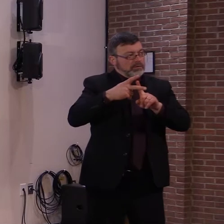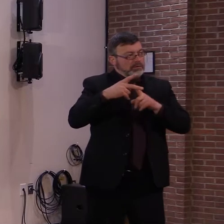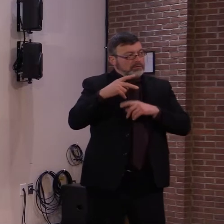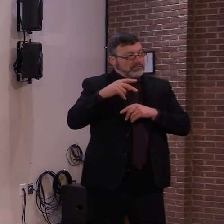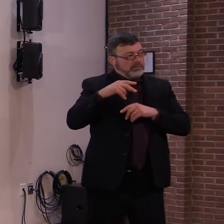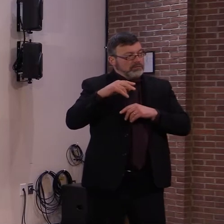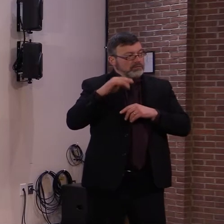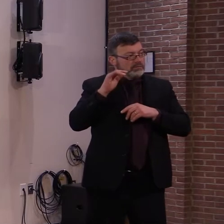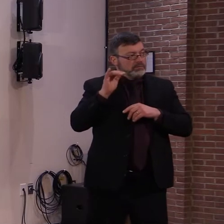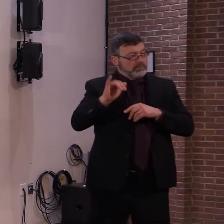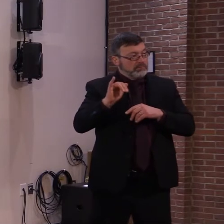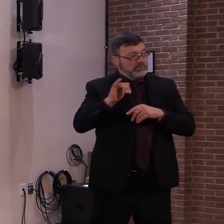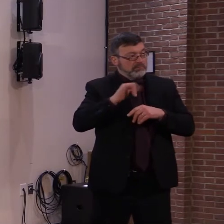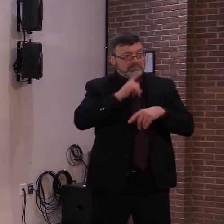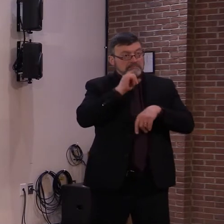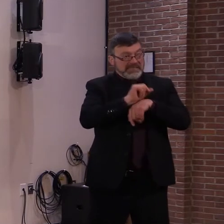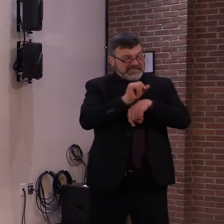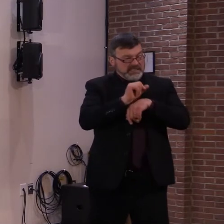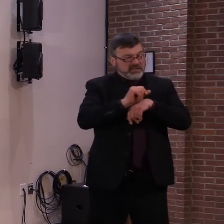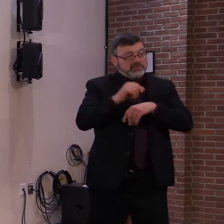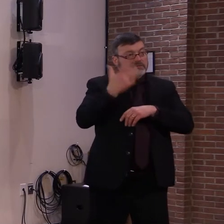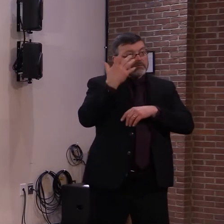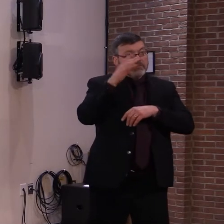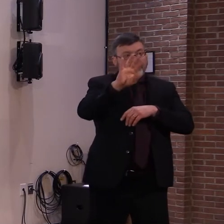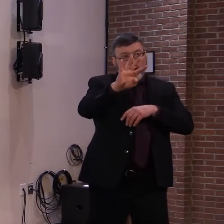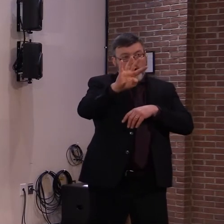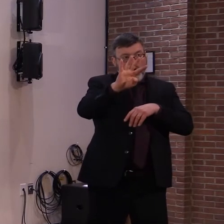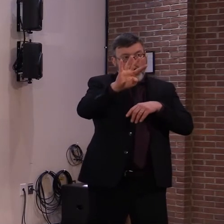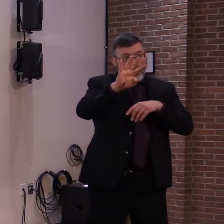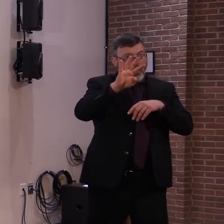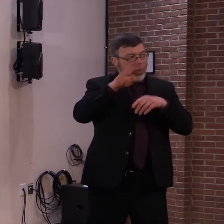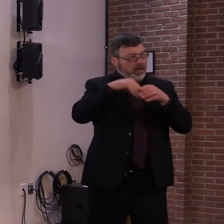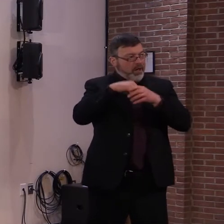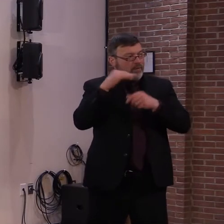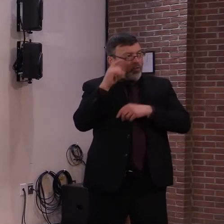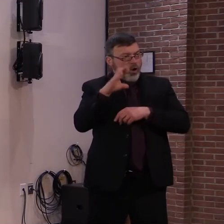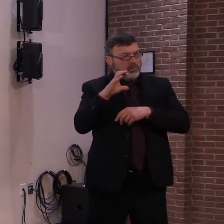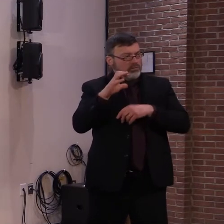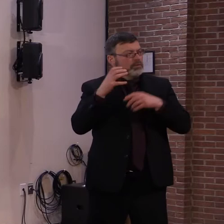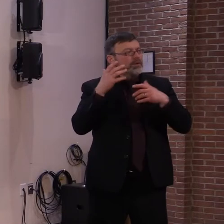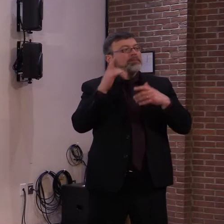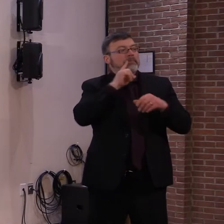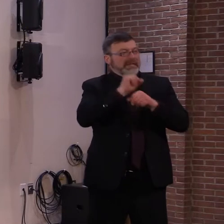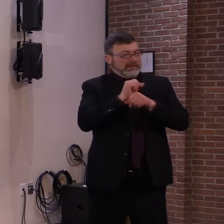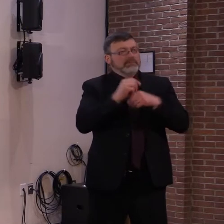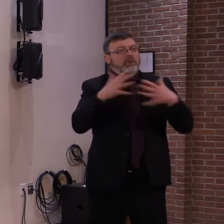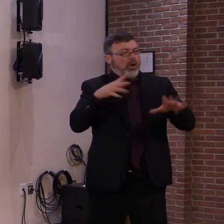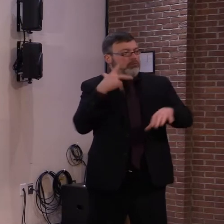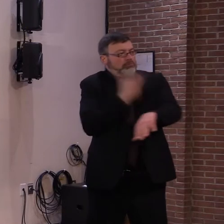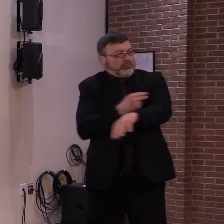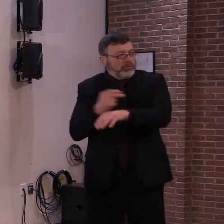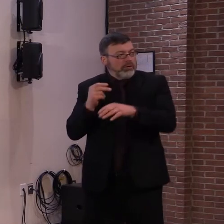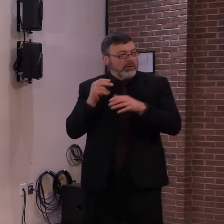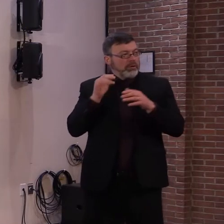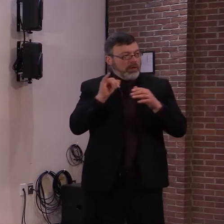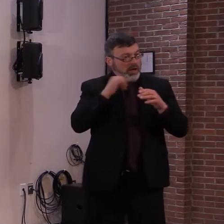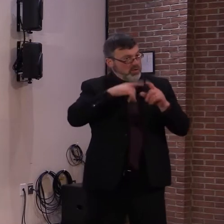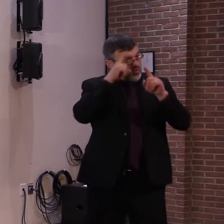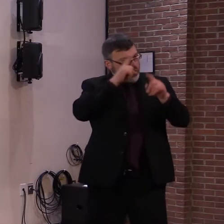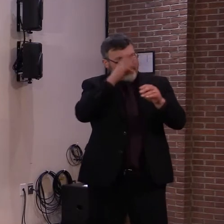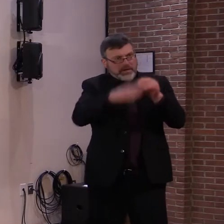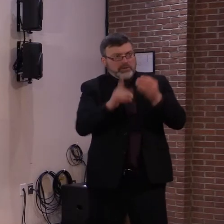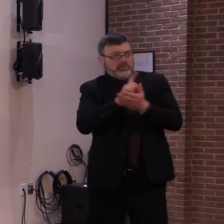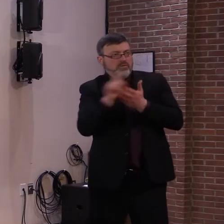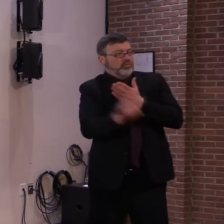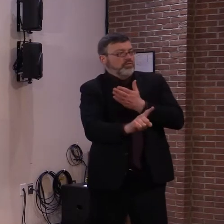facilities will be completed with their first dose by the end of next week. with the plan to have all assisted living and